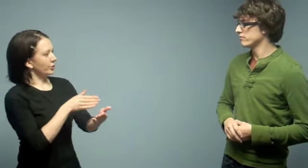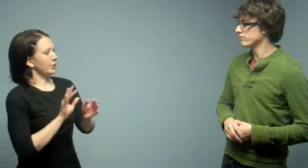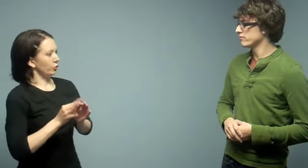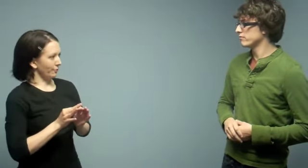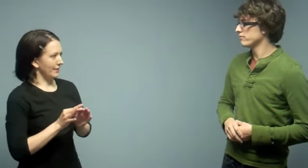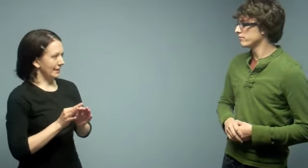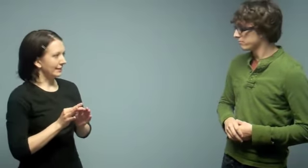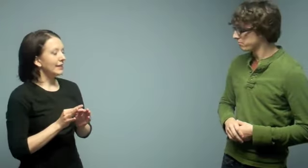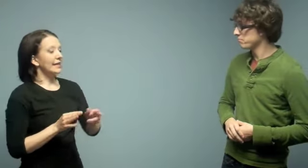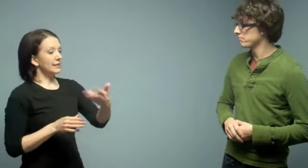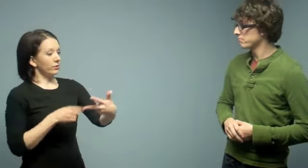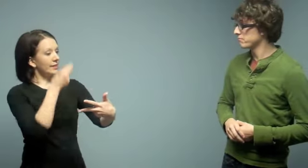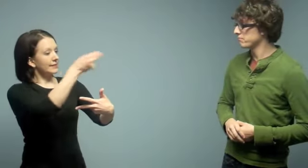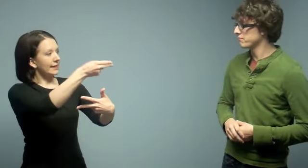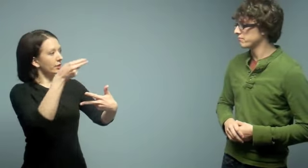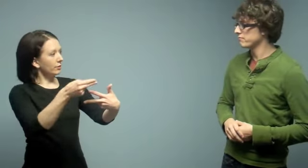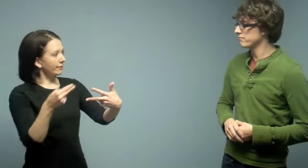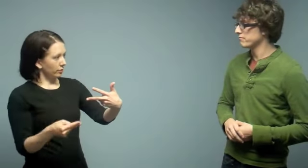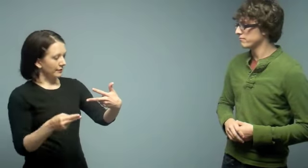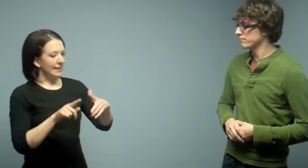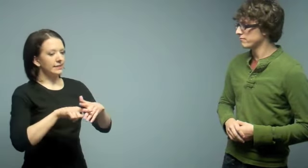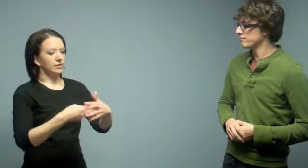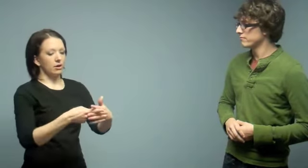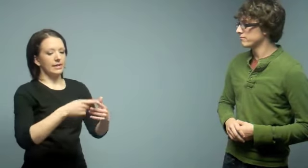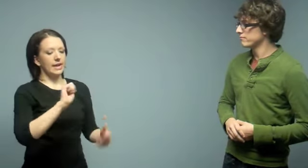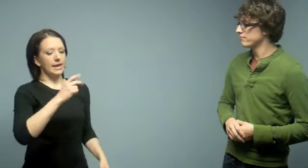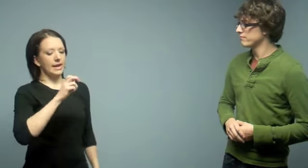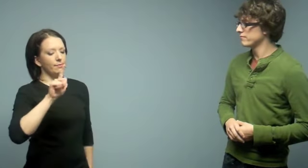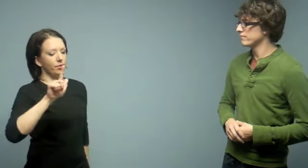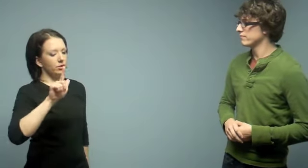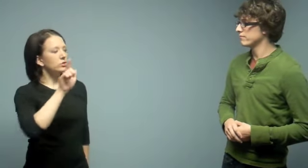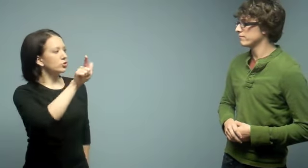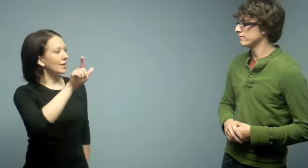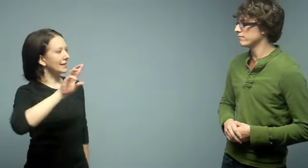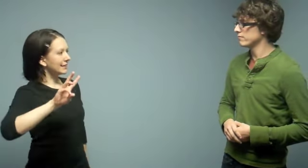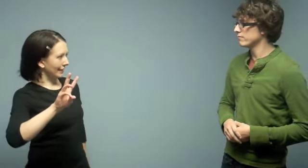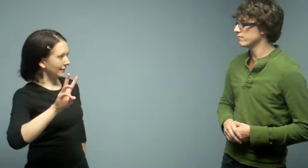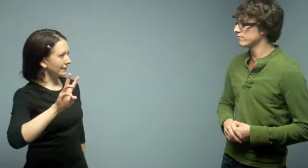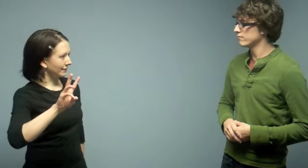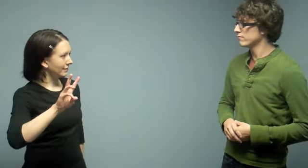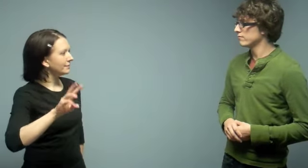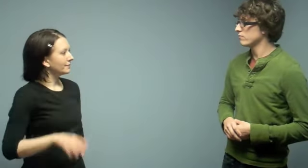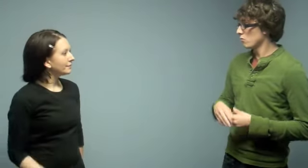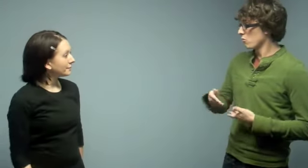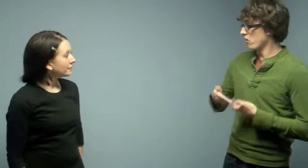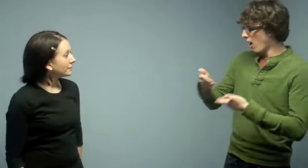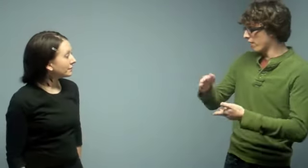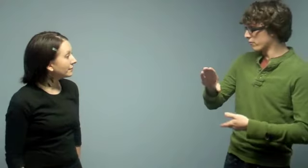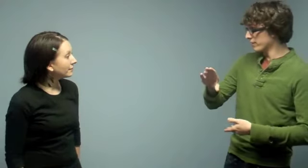interpreting, it's three consecutive Thursdays starting on April 26th. Are they offering